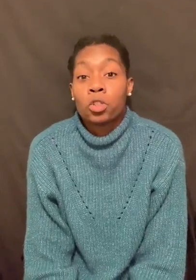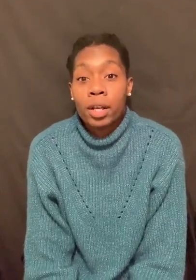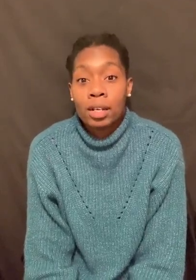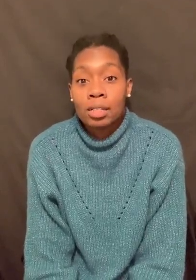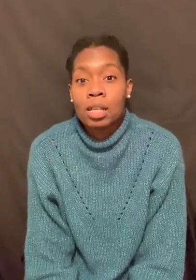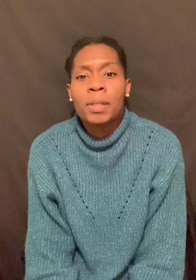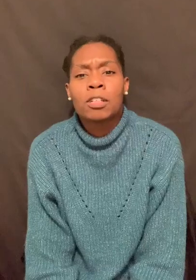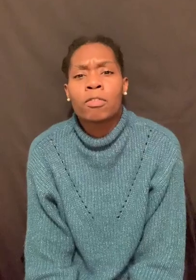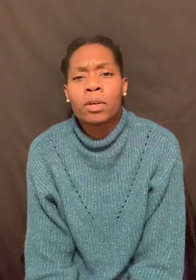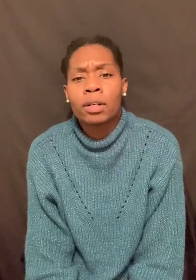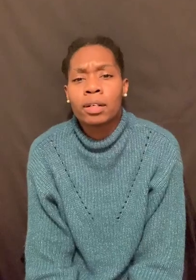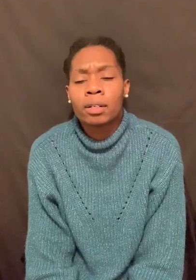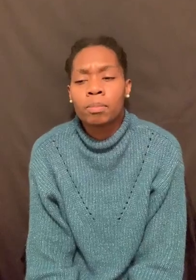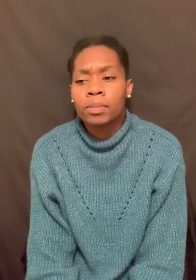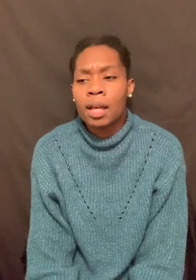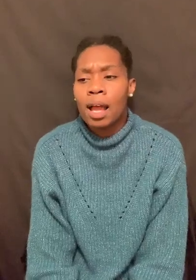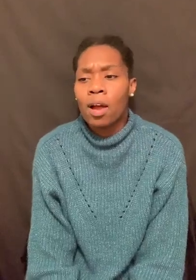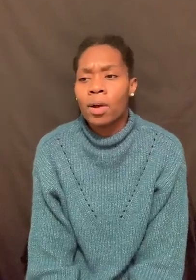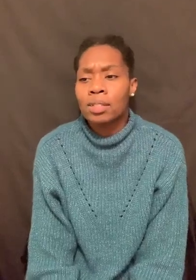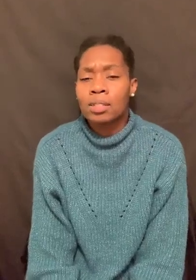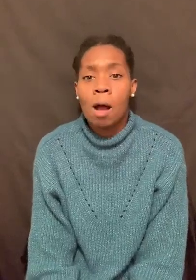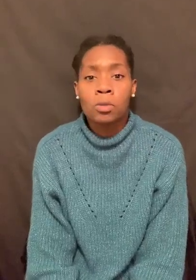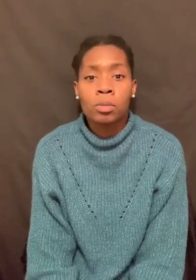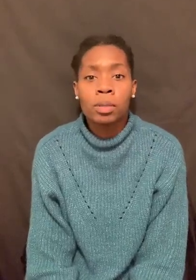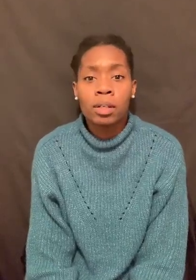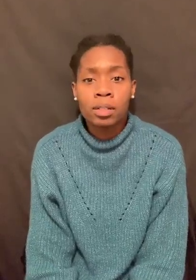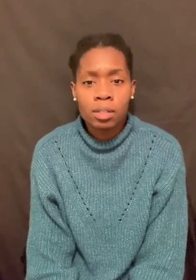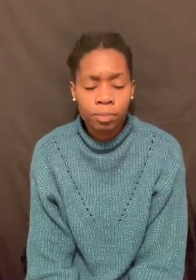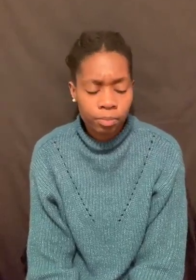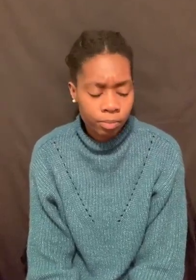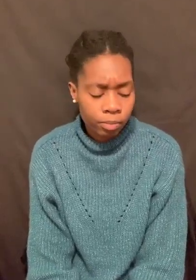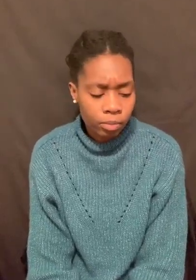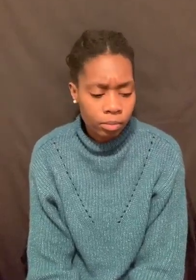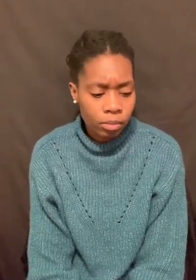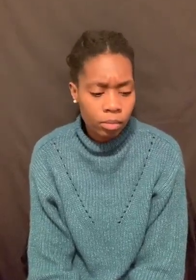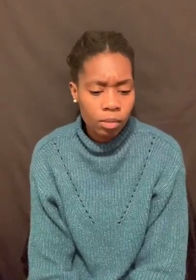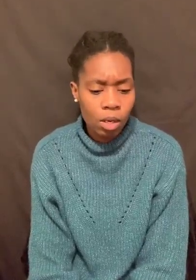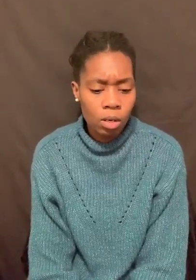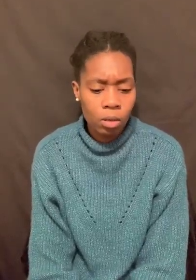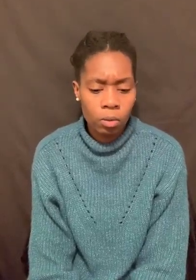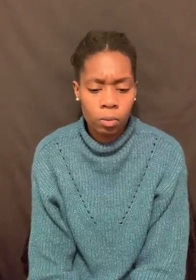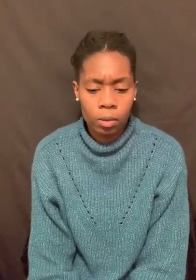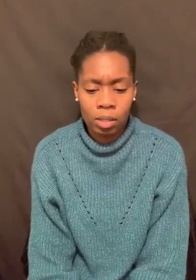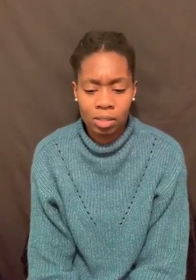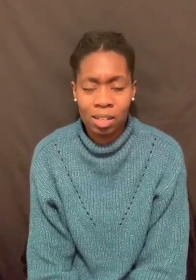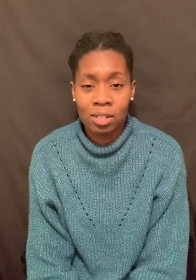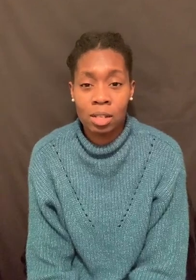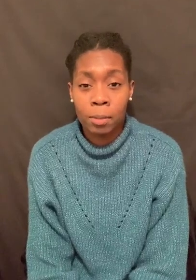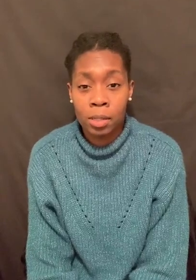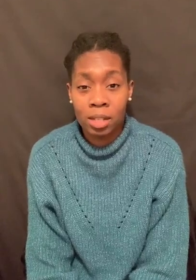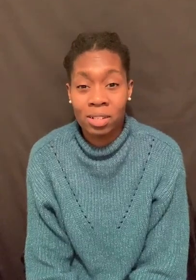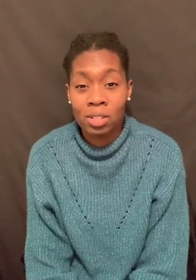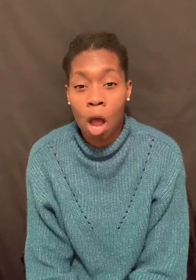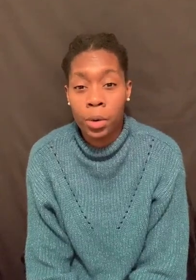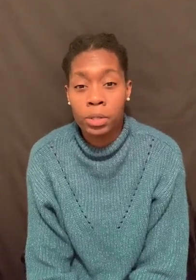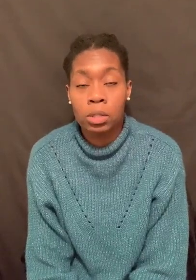unto drunkenness. It makes them feel good. Or as Psalms would put it, oh, because of their sorrows